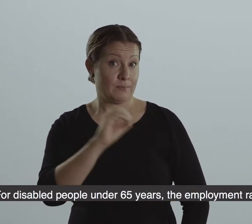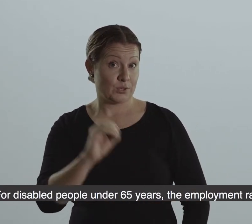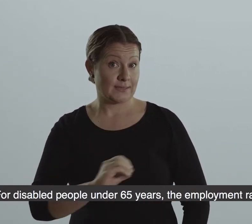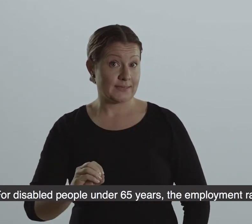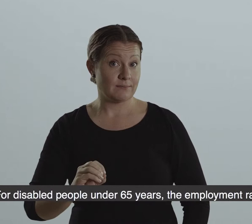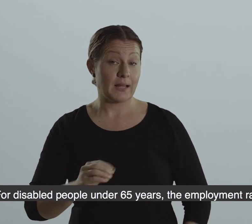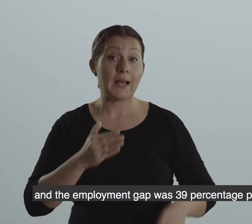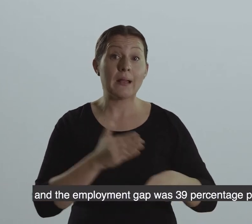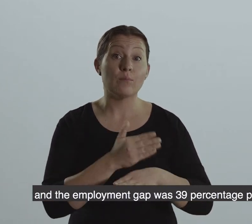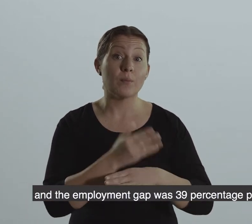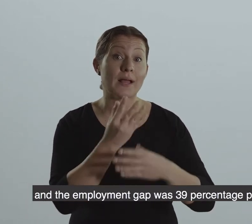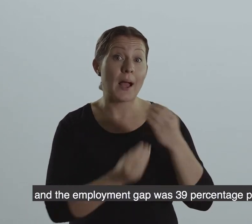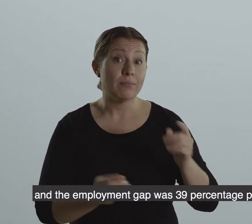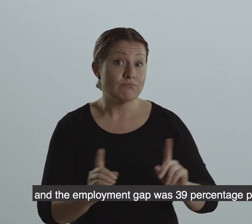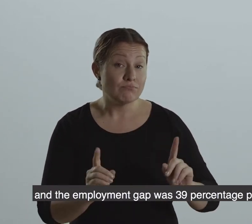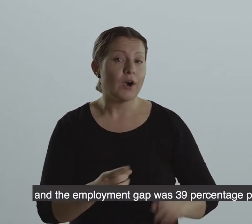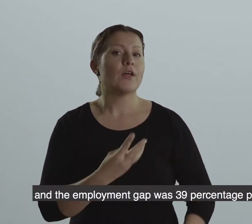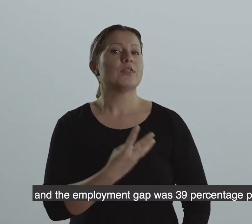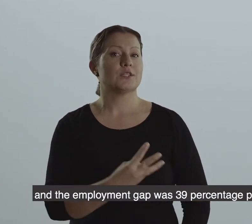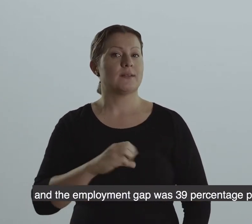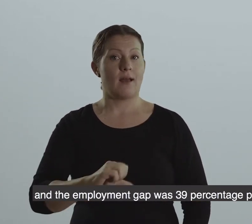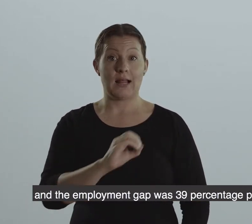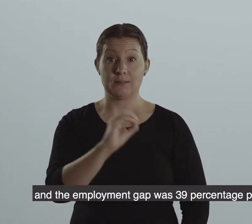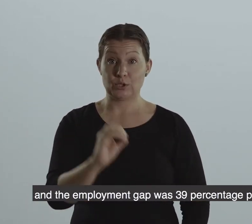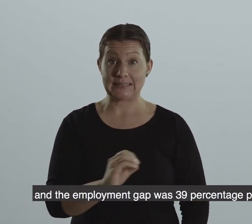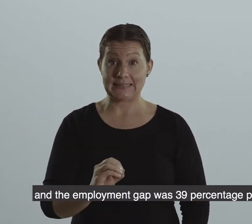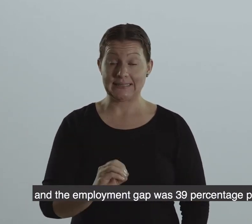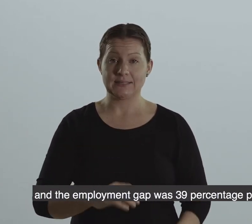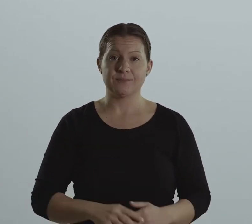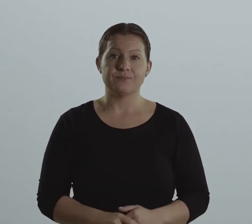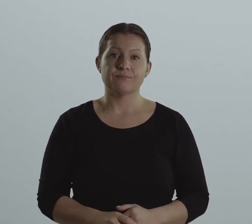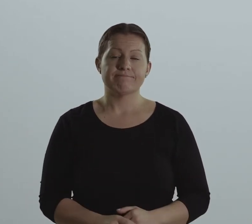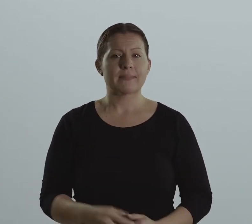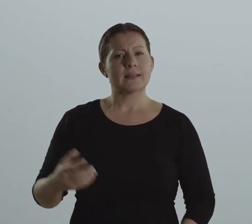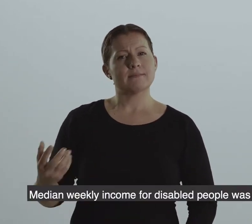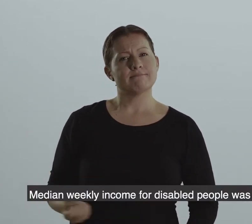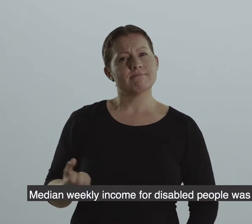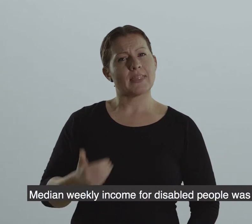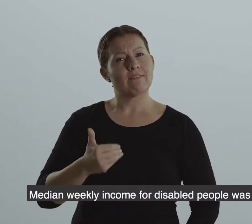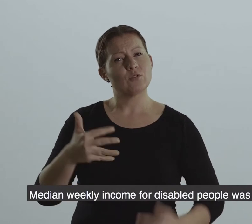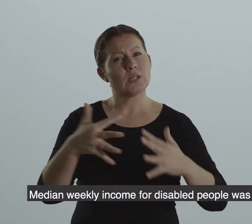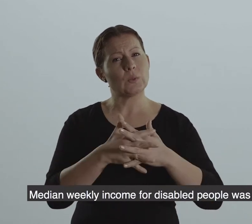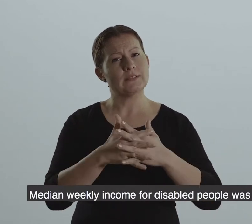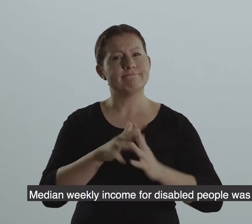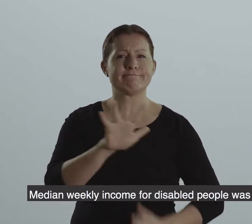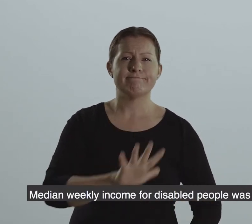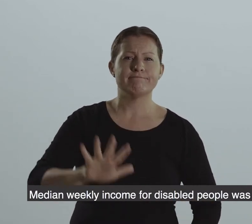And the employment gap was 39 percentage points. Median weekly